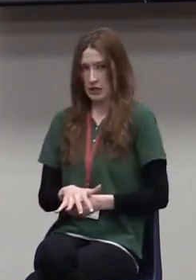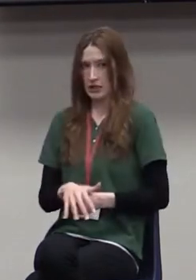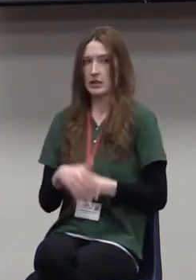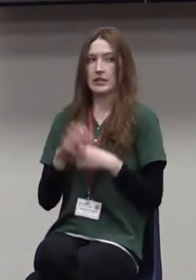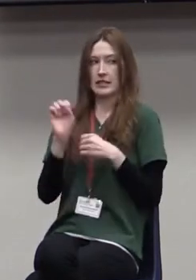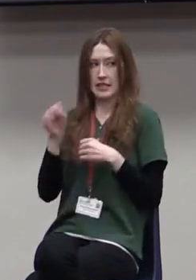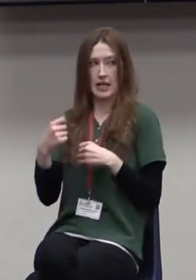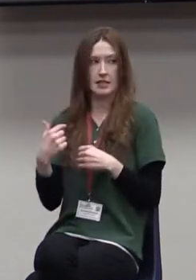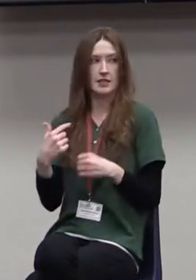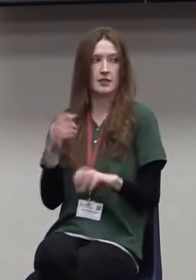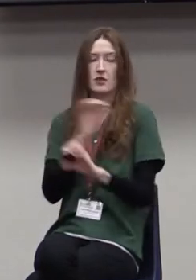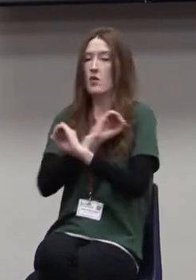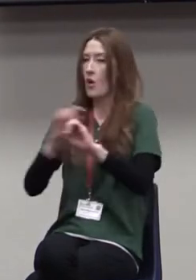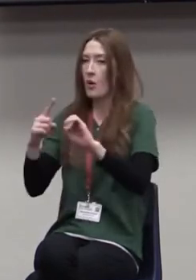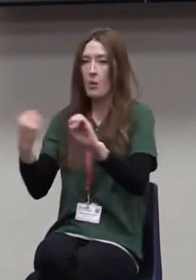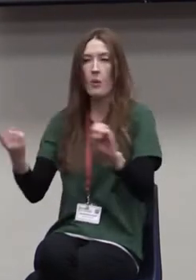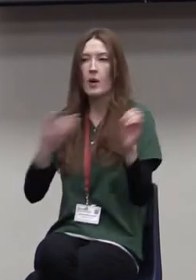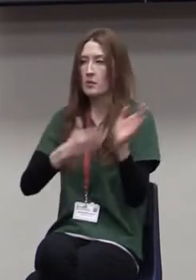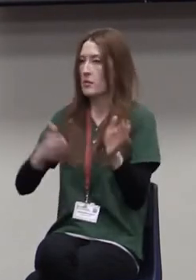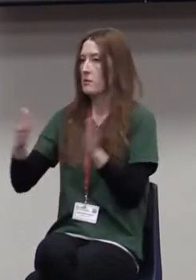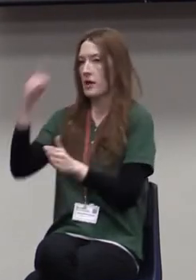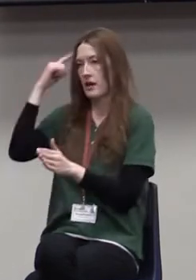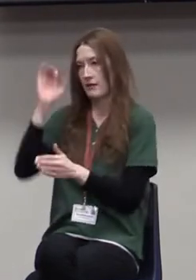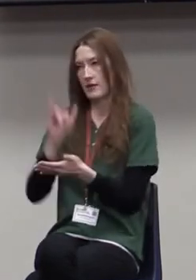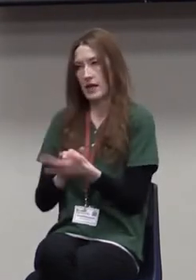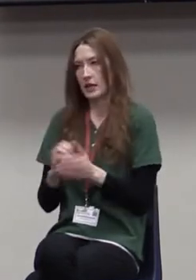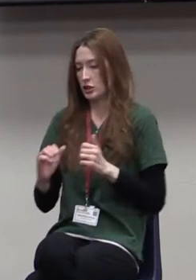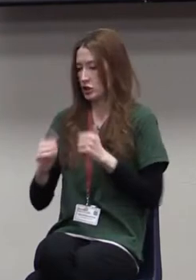they were prepared for, and it's challenged them in many ways.